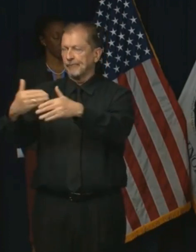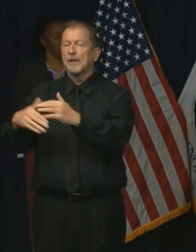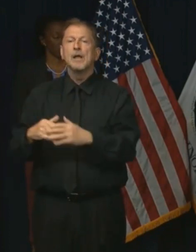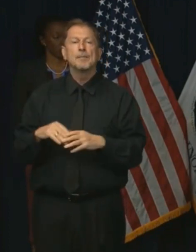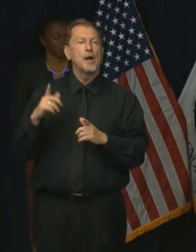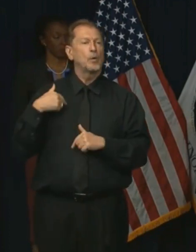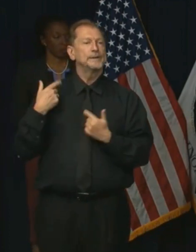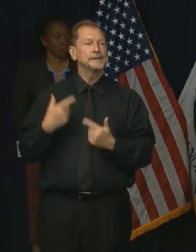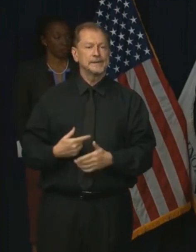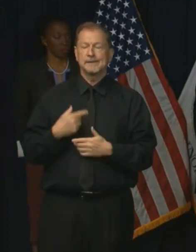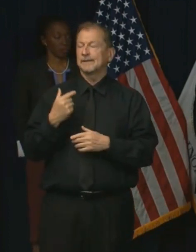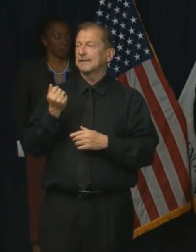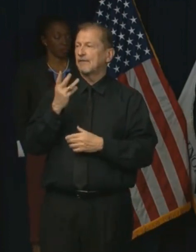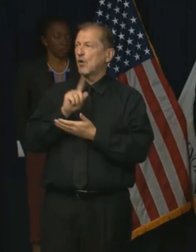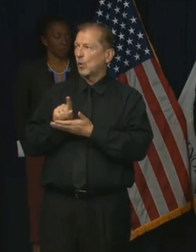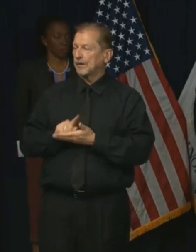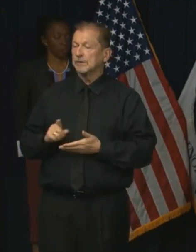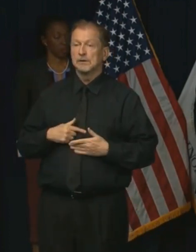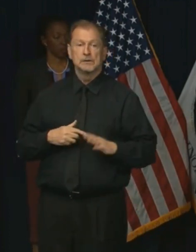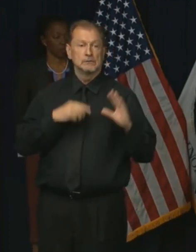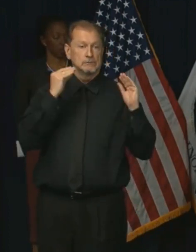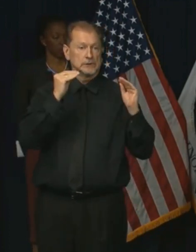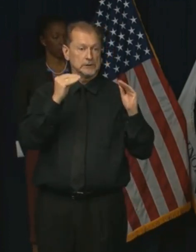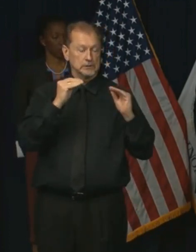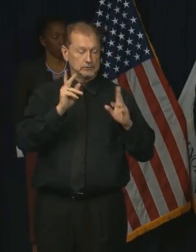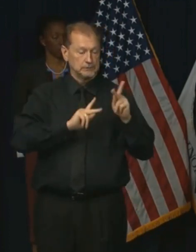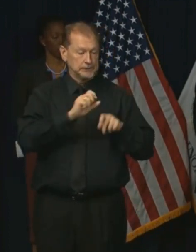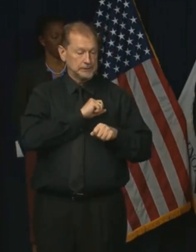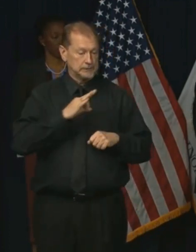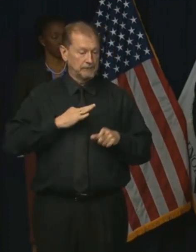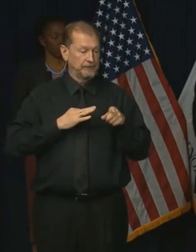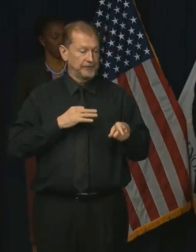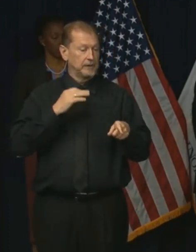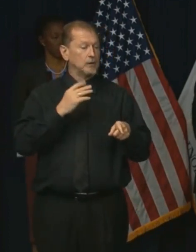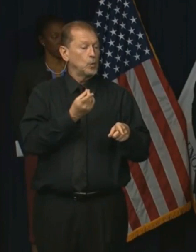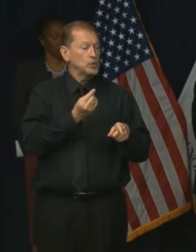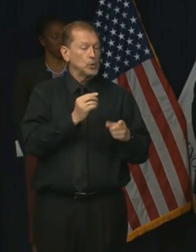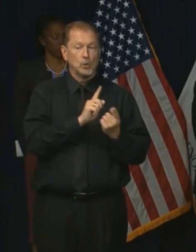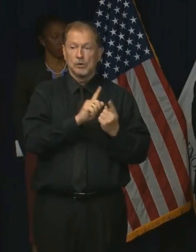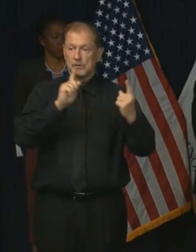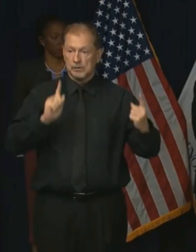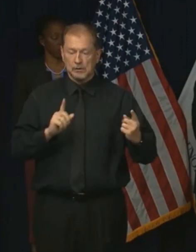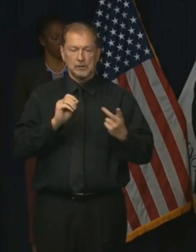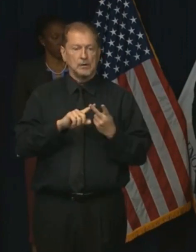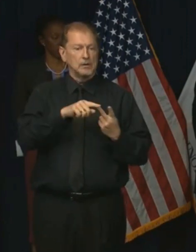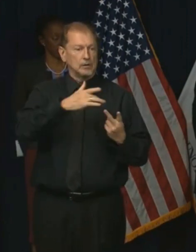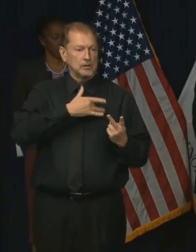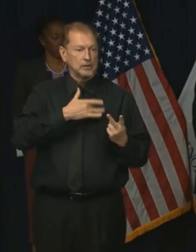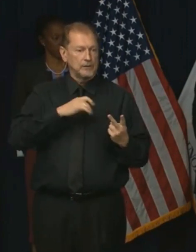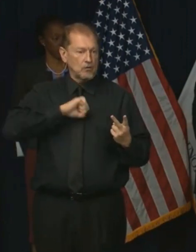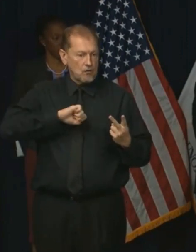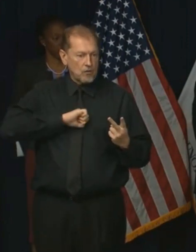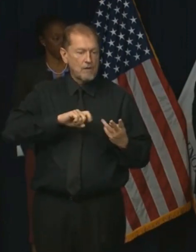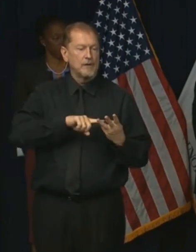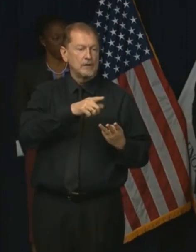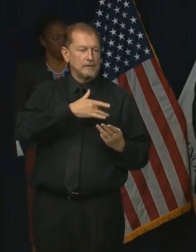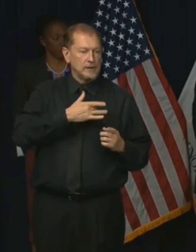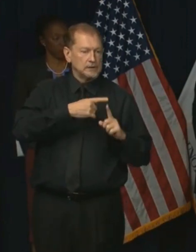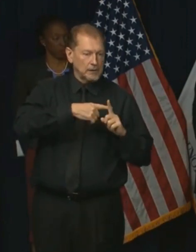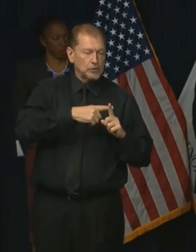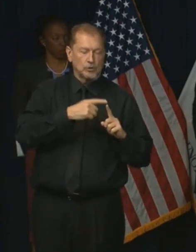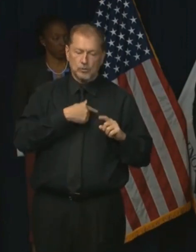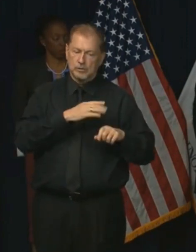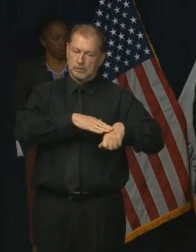weeks, really educating members of our workforce about what they should do, what signs they should look for. But the thing that we've got to keep doing